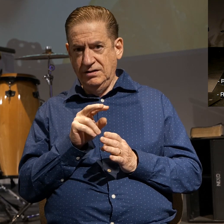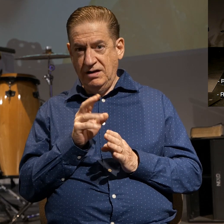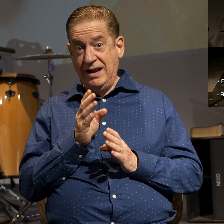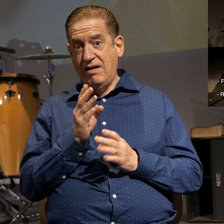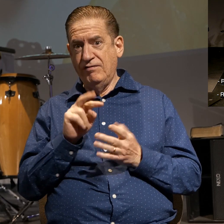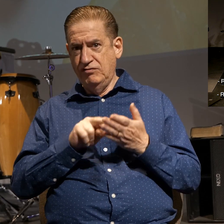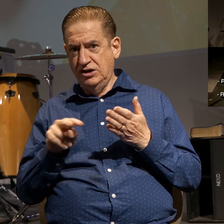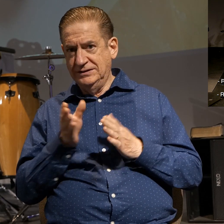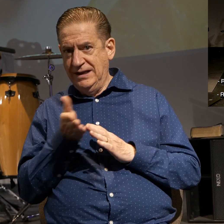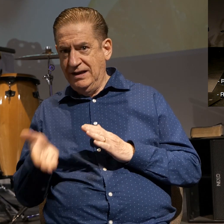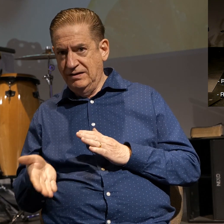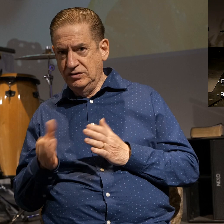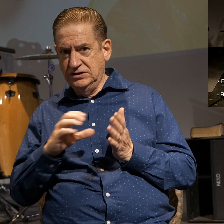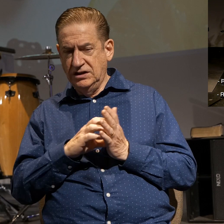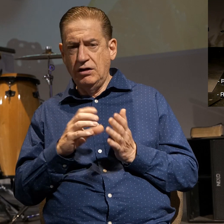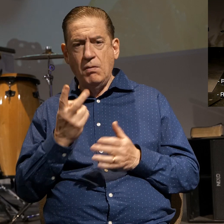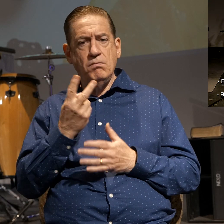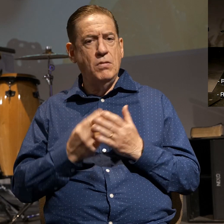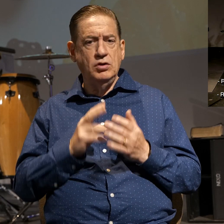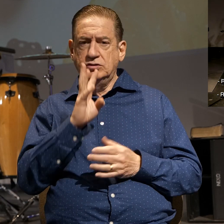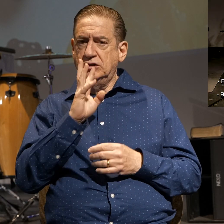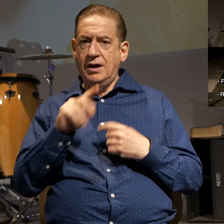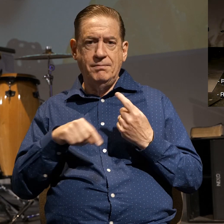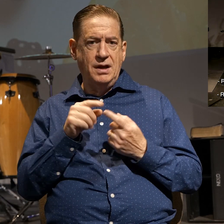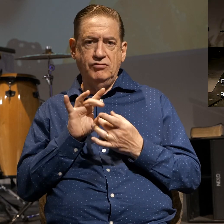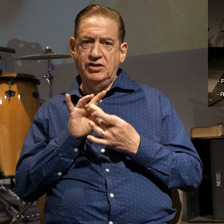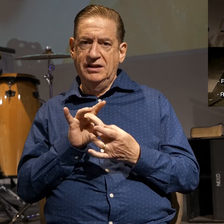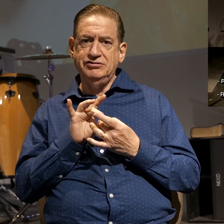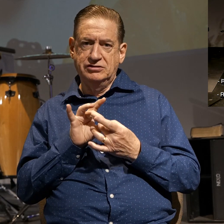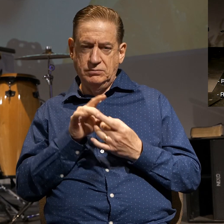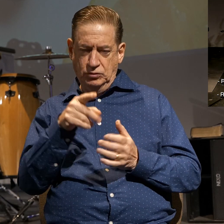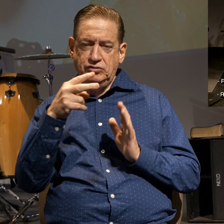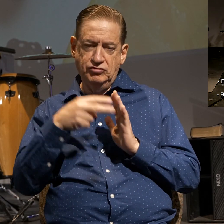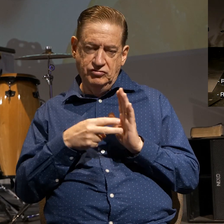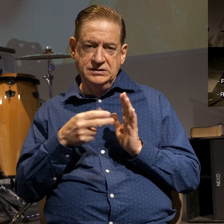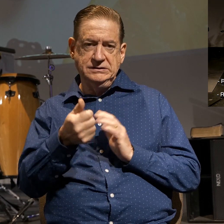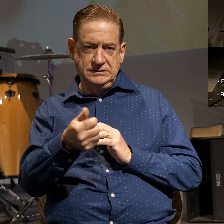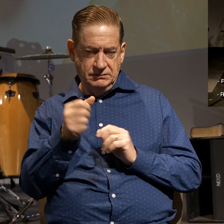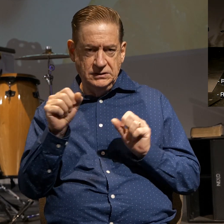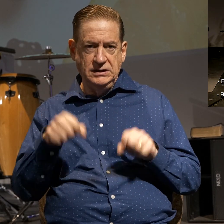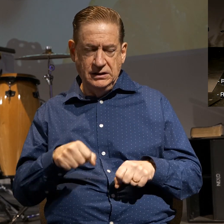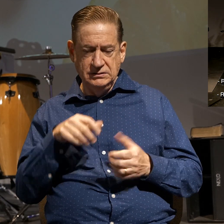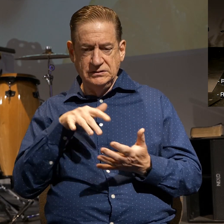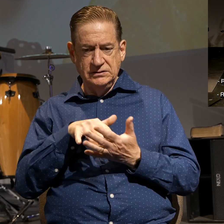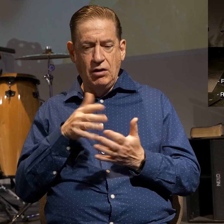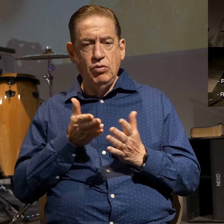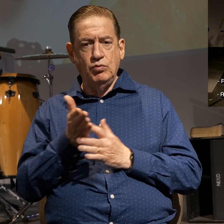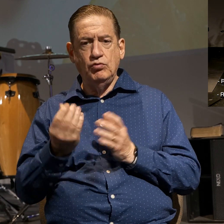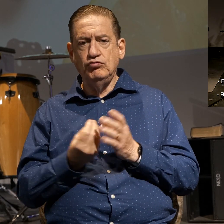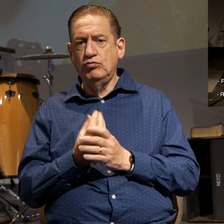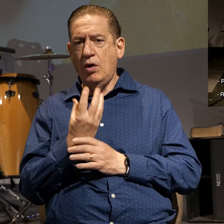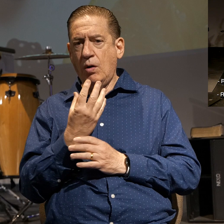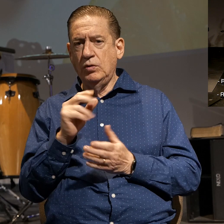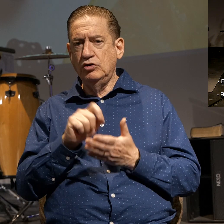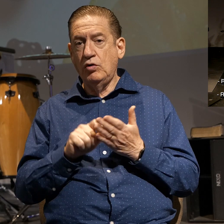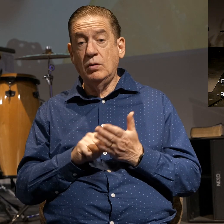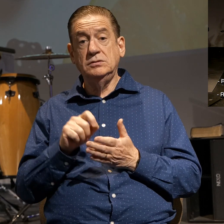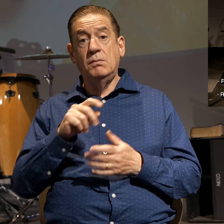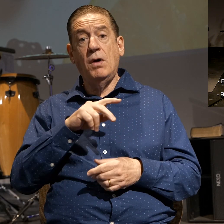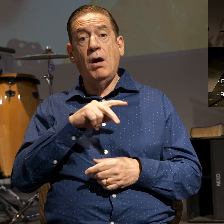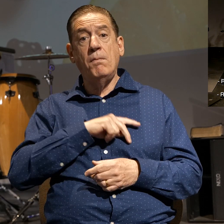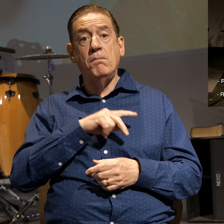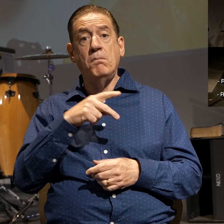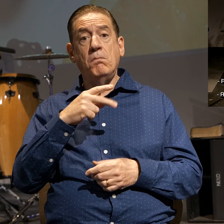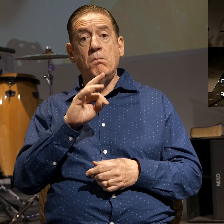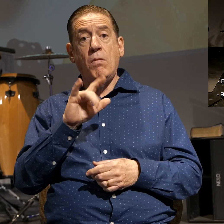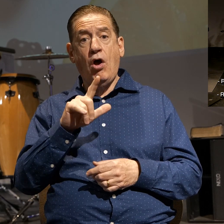both of these verses are talking about relationship and you can read these on your own as you study through the growing notes but Paul sees community as the way